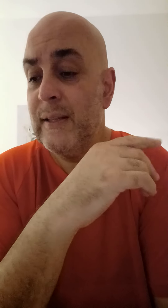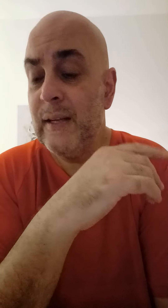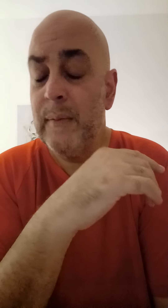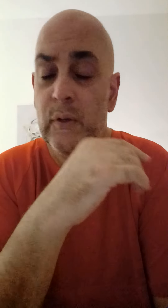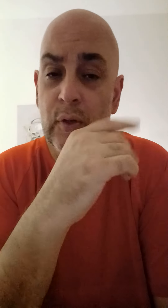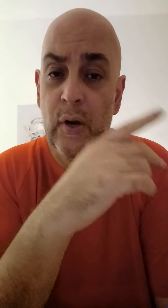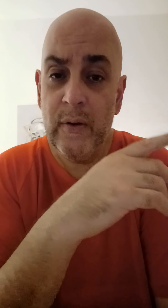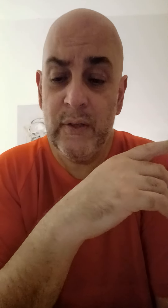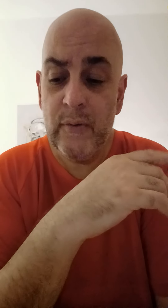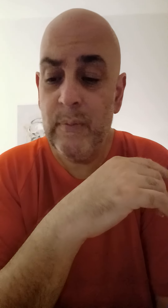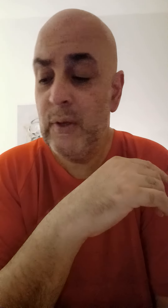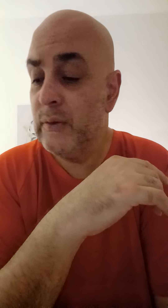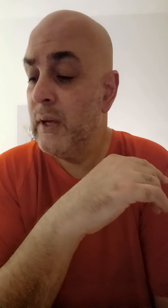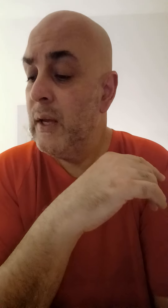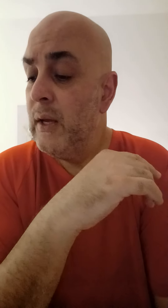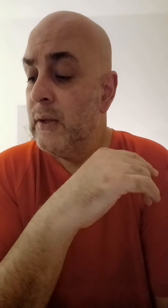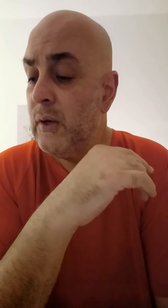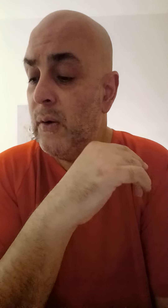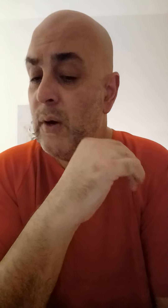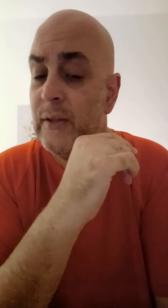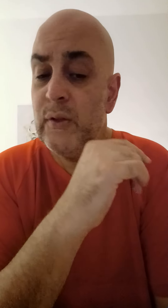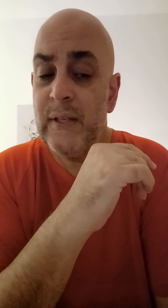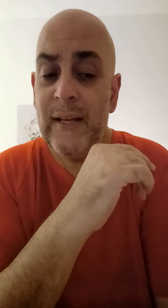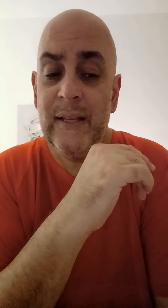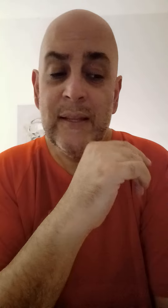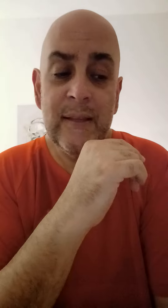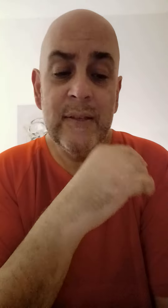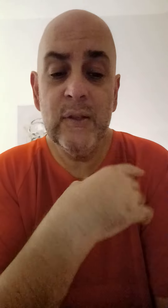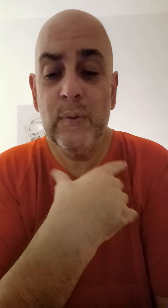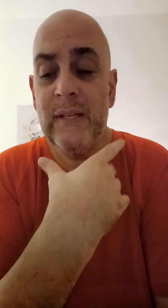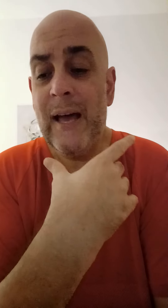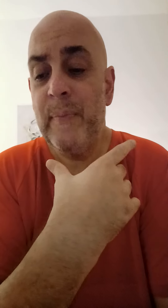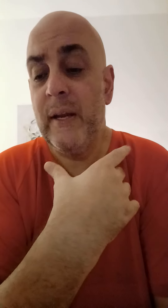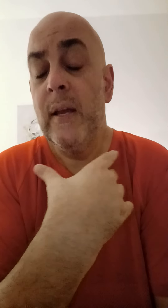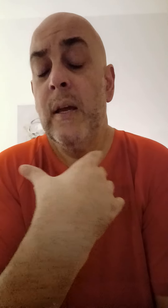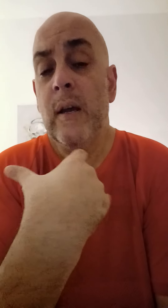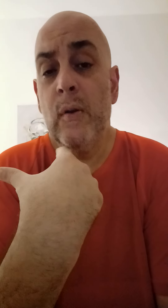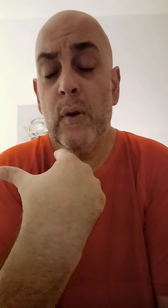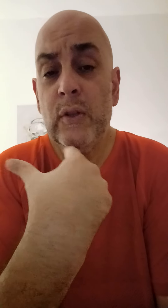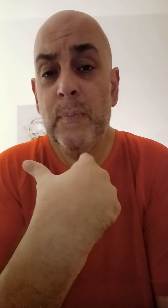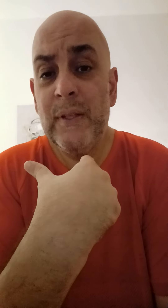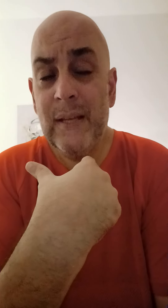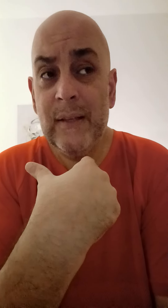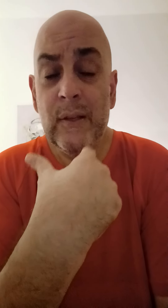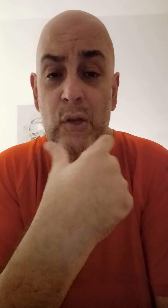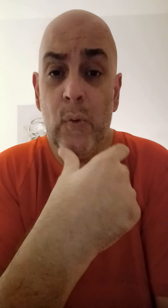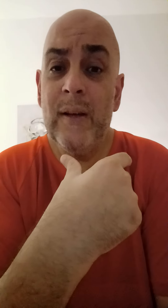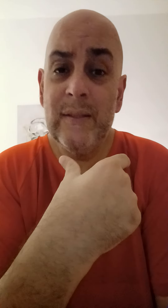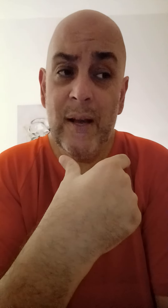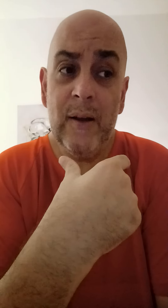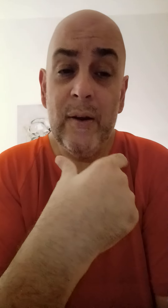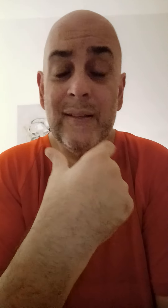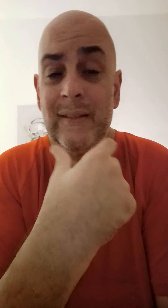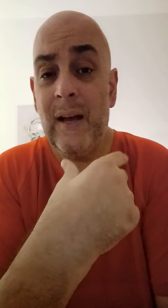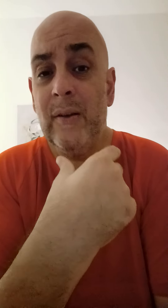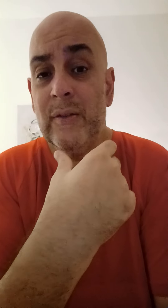XLM, those are currency cryptos. So understand that this is what's happening. In order to protect the U.S. dollar and the dollars,